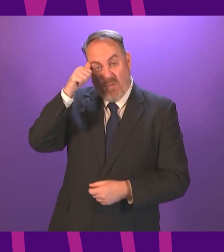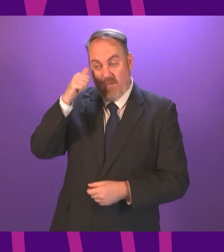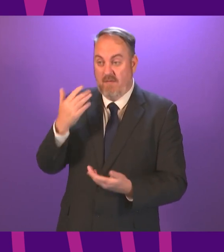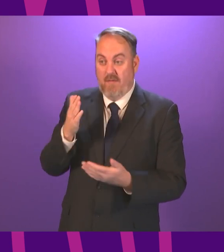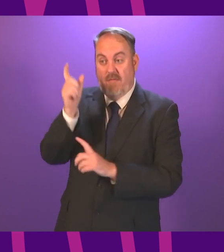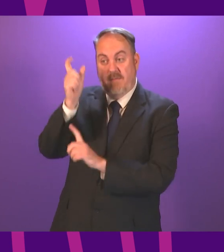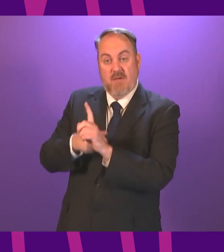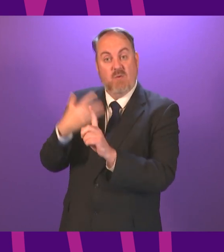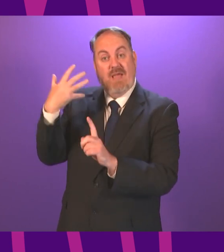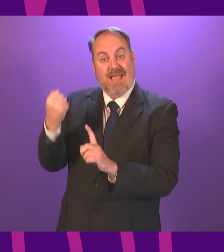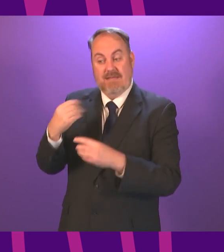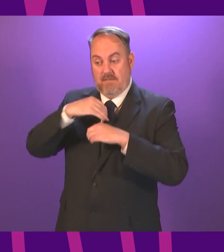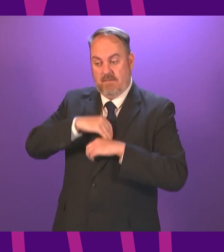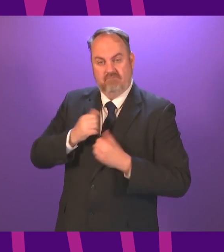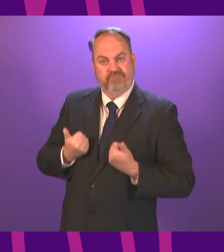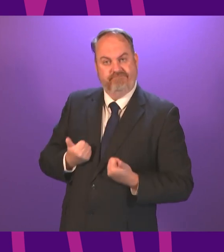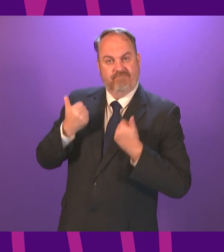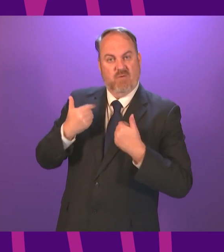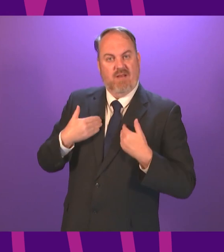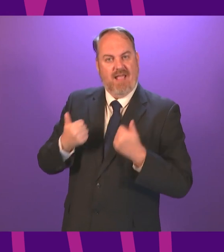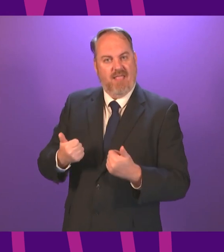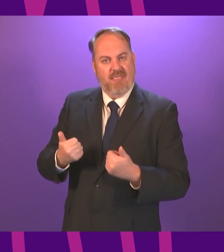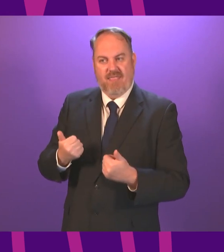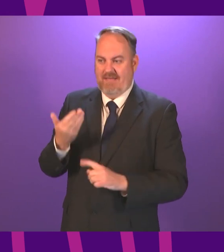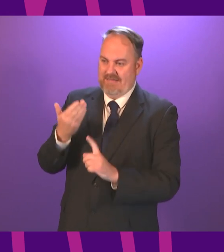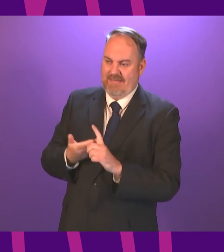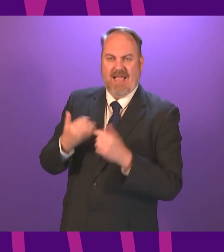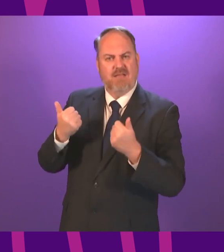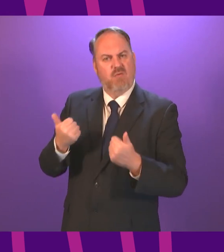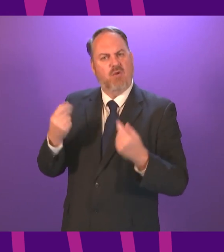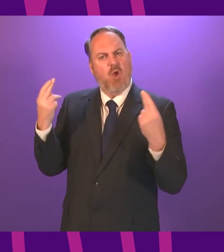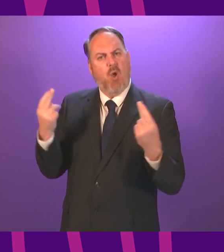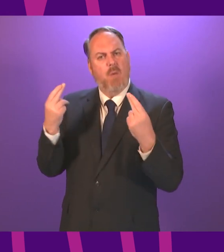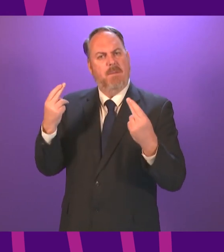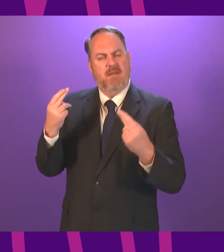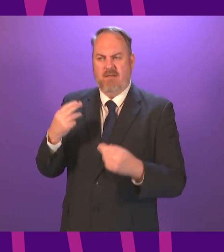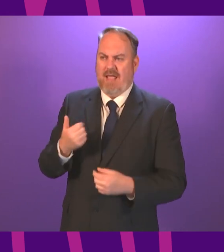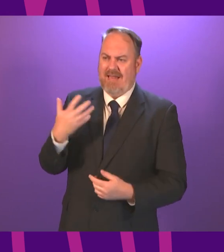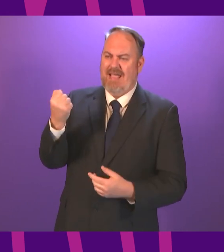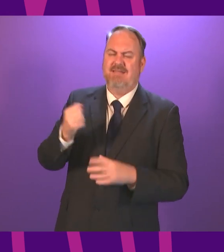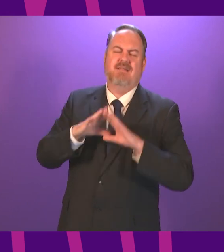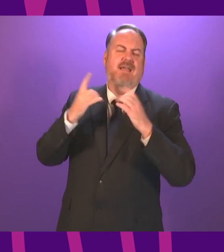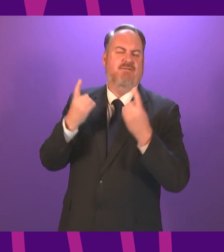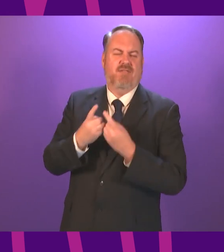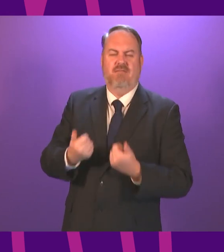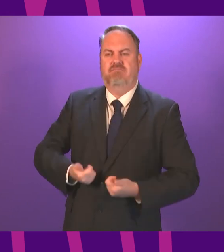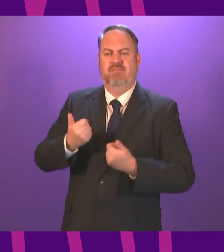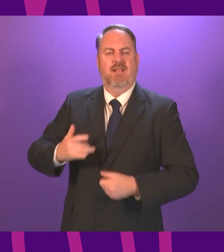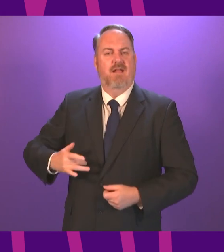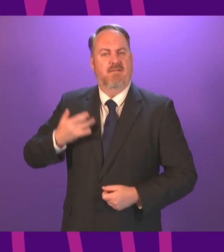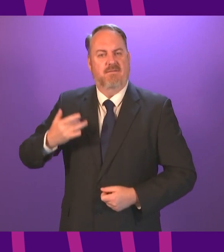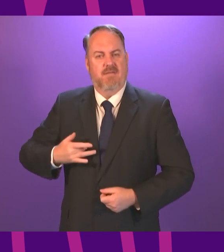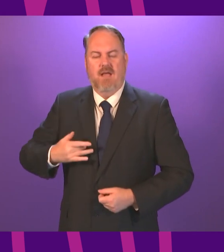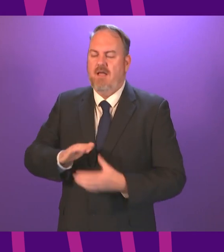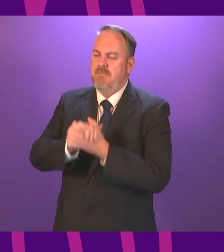has health has hope and he who has hope has everything so I implore the cabinet secretary